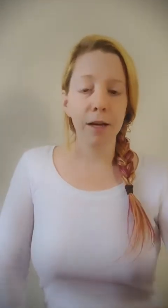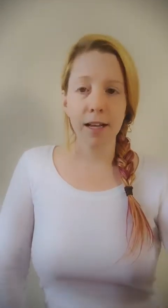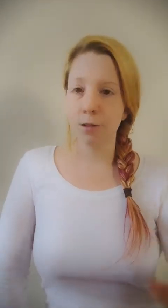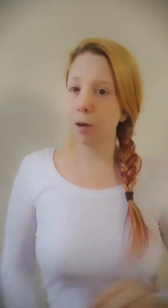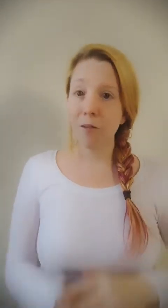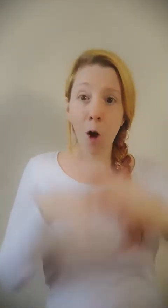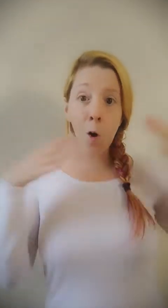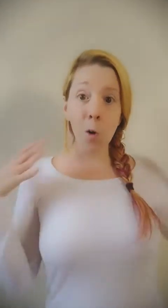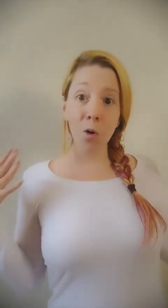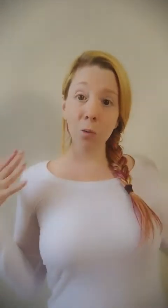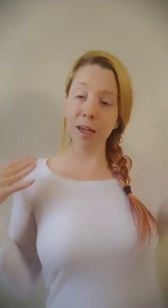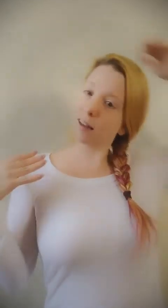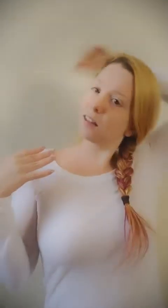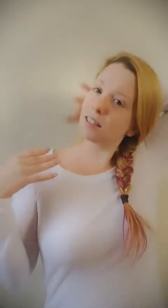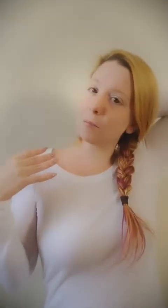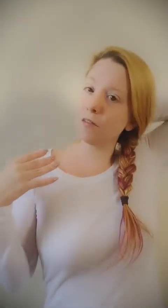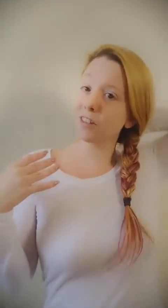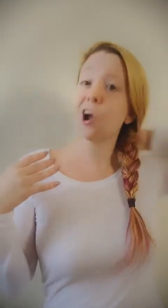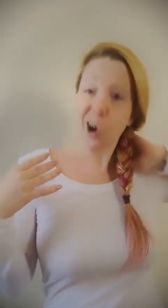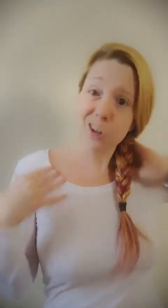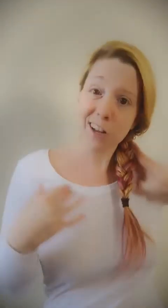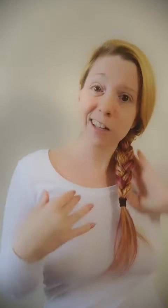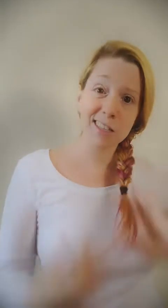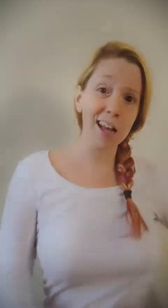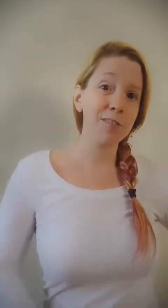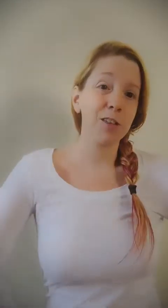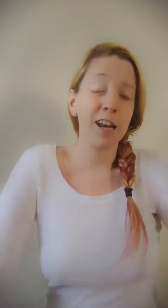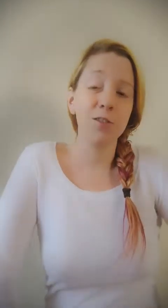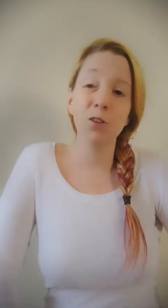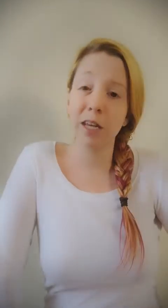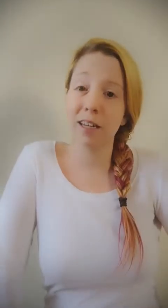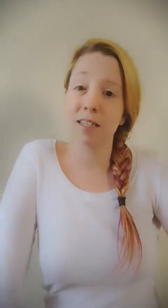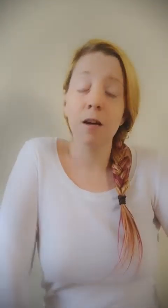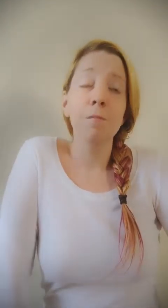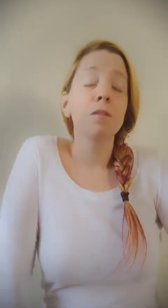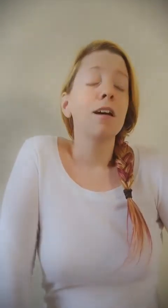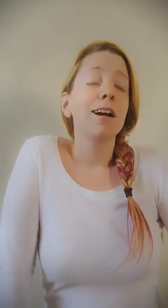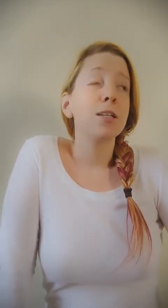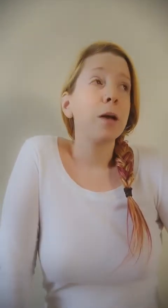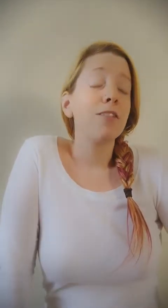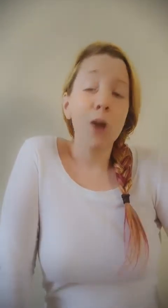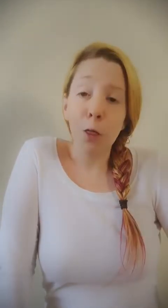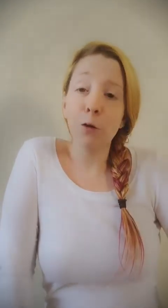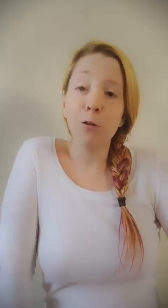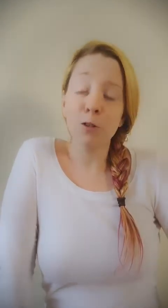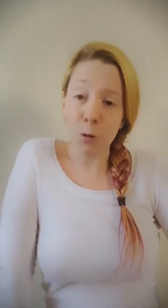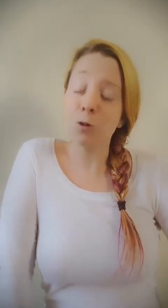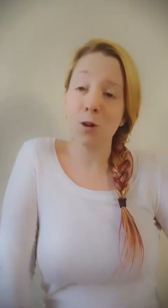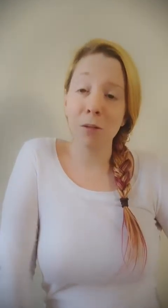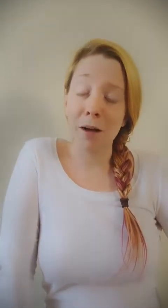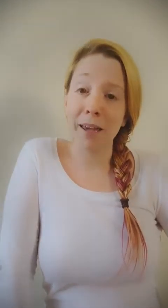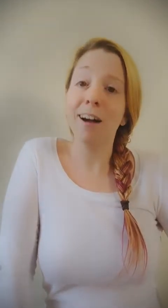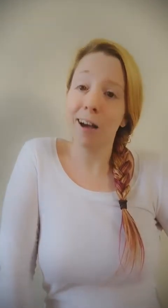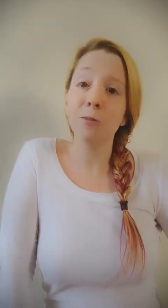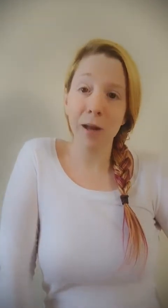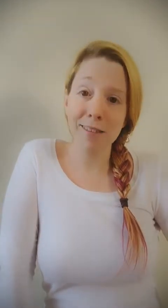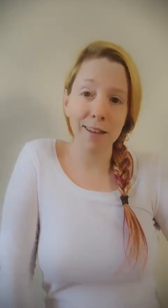because we have a whole week, and some of us are stuck inside for the next few days, because we have another snowstorm coming on Wednesday,